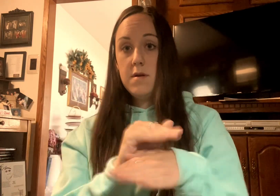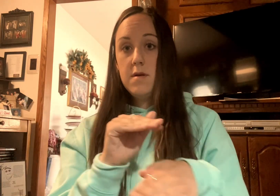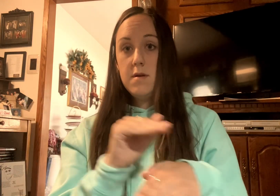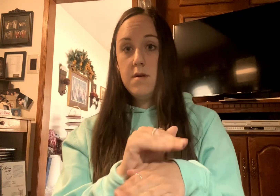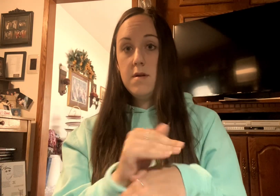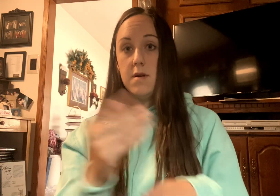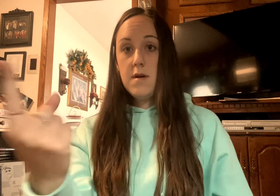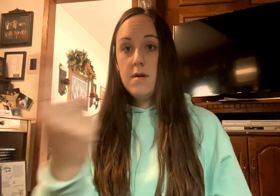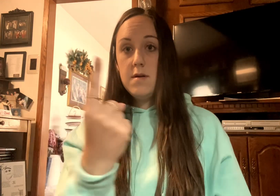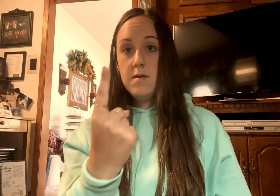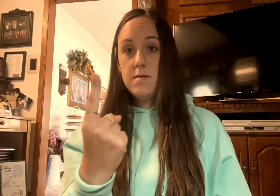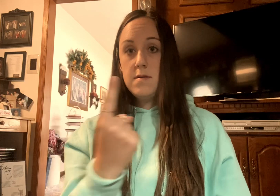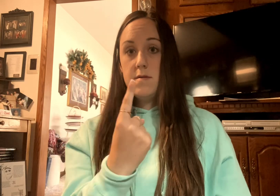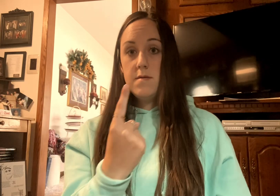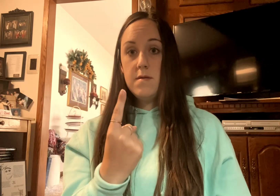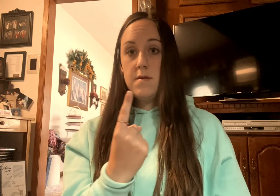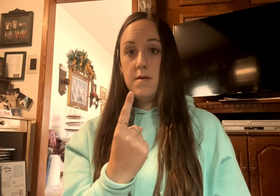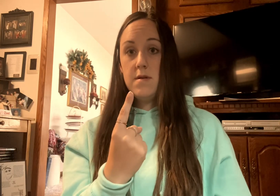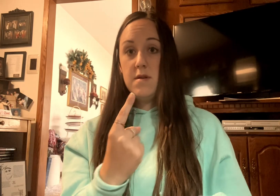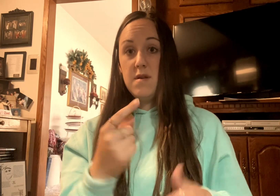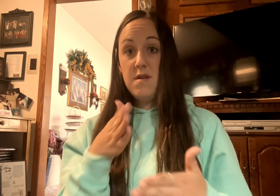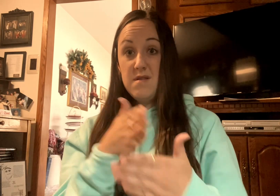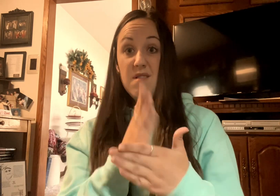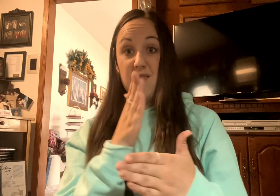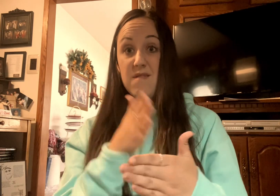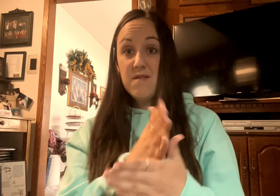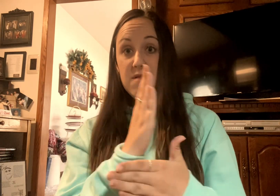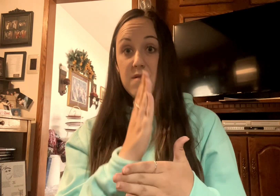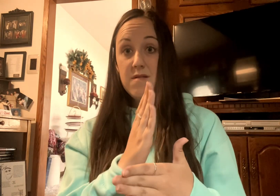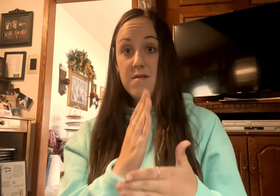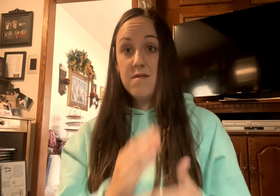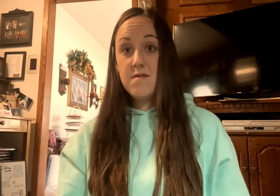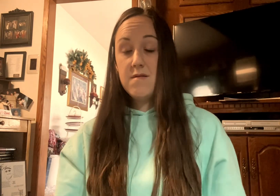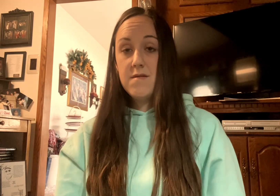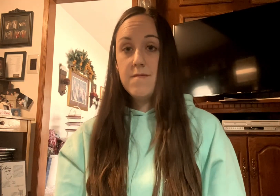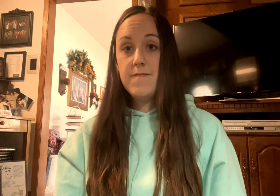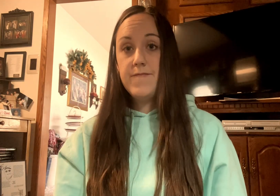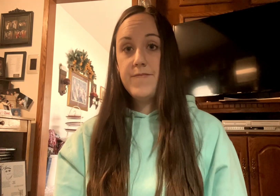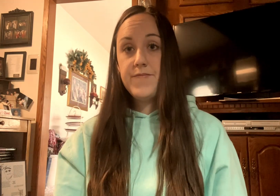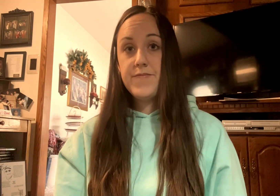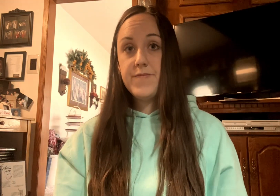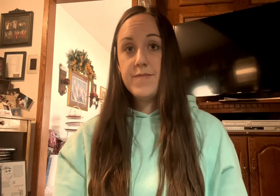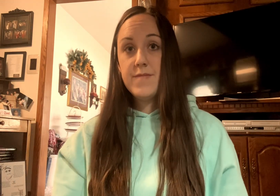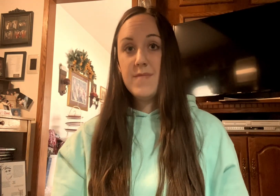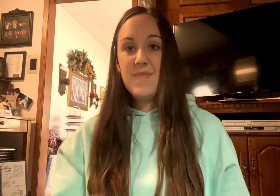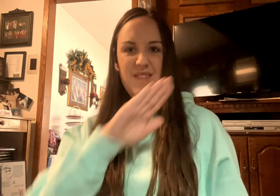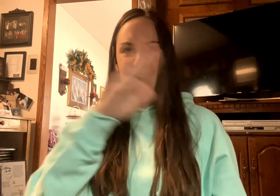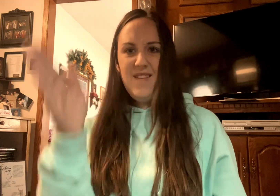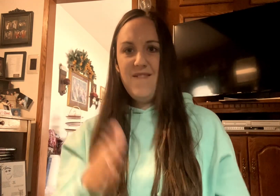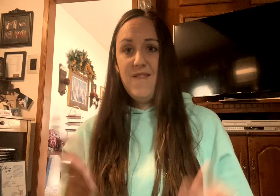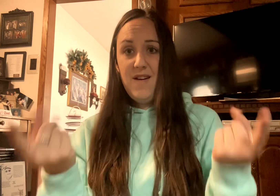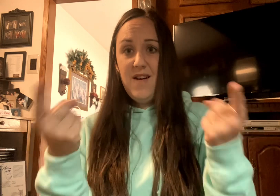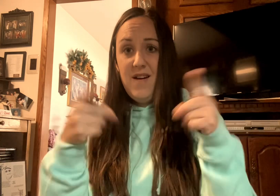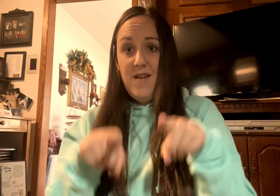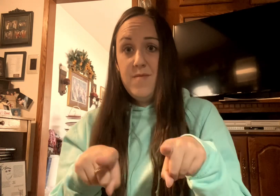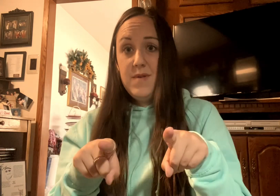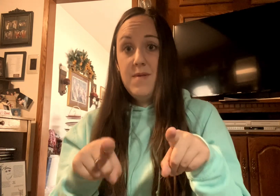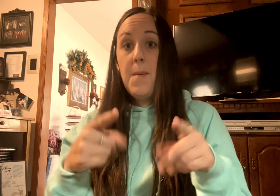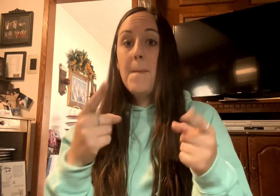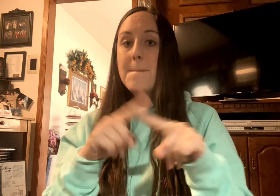He'd go kiss a girl and tell me that it never happened But I know that it happened